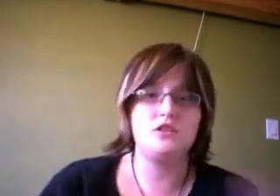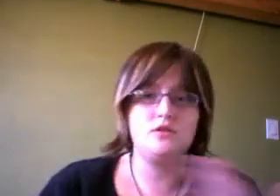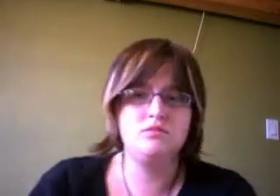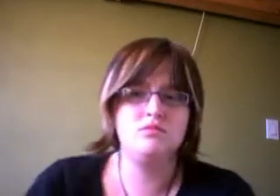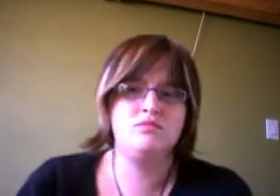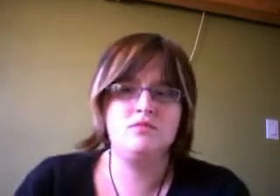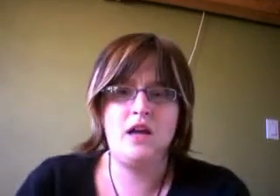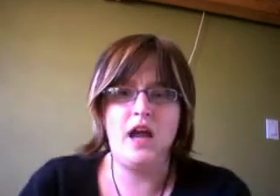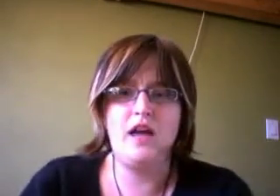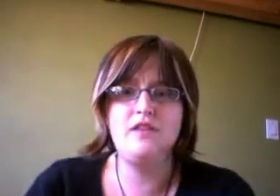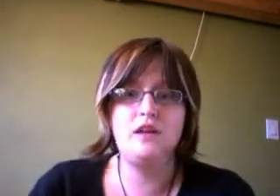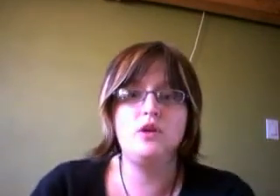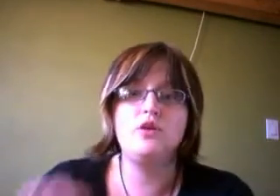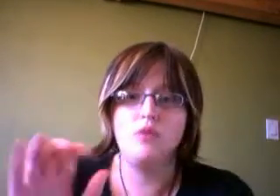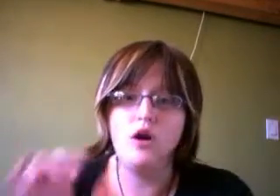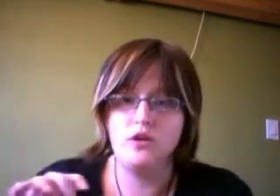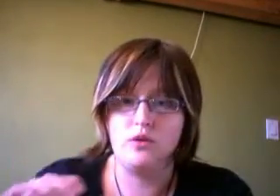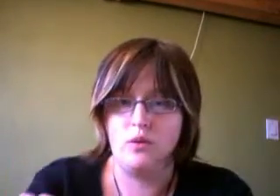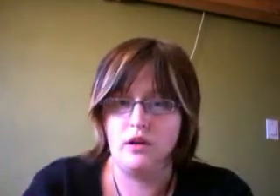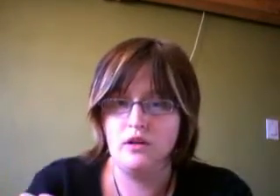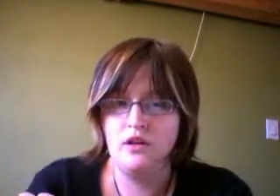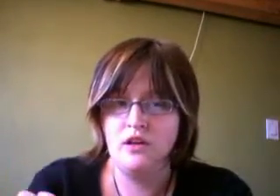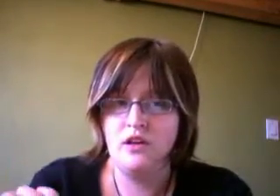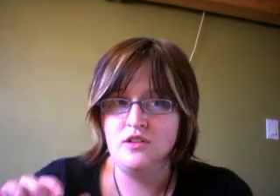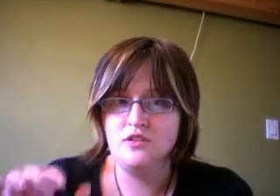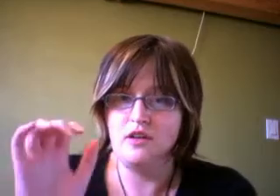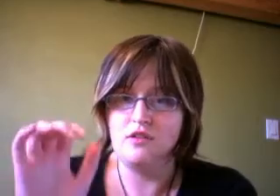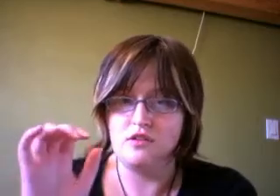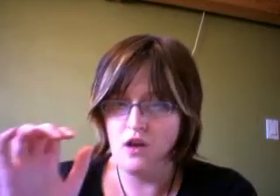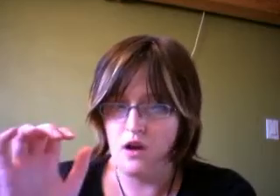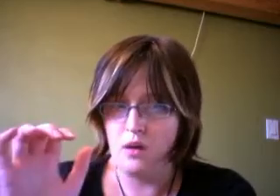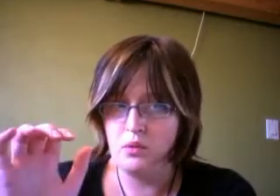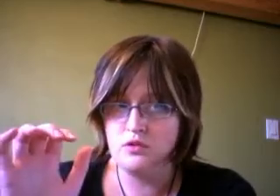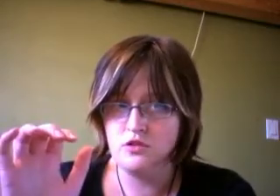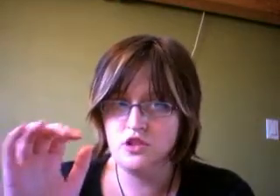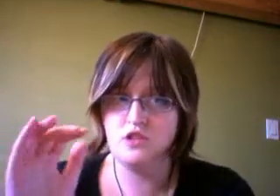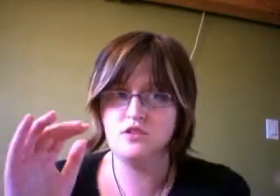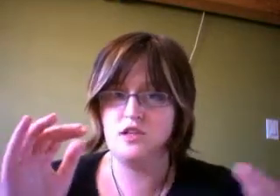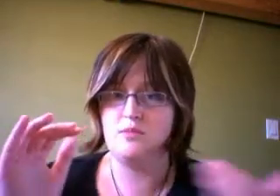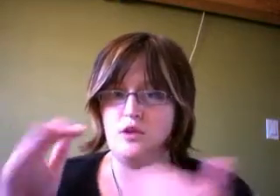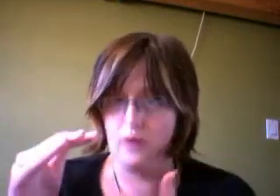you. And then when you honk your horn to get her to stop, she just keeps going.